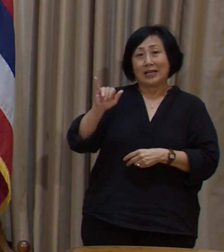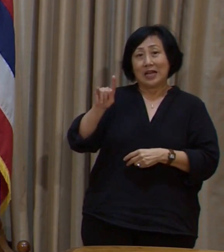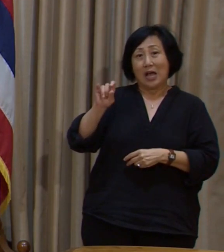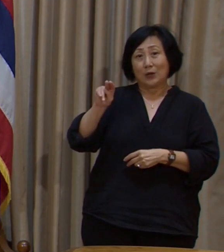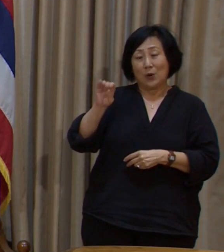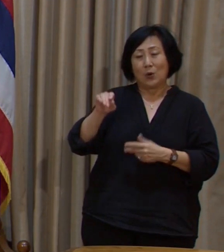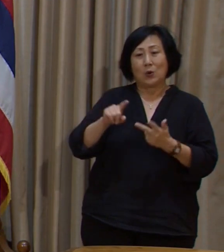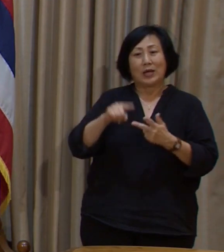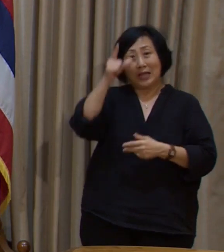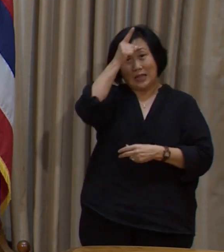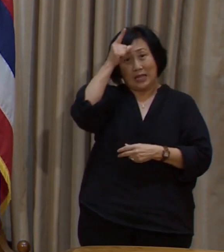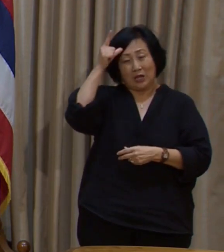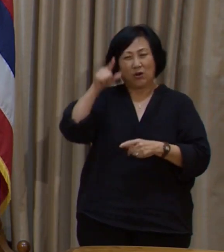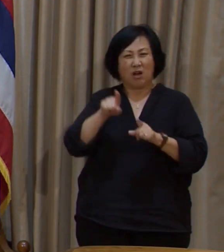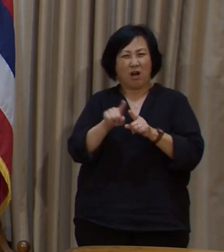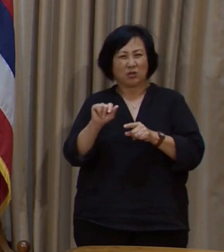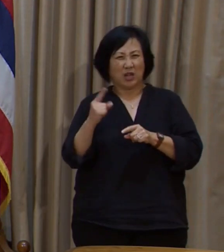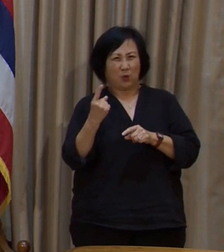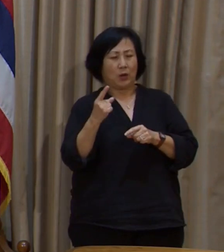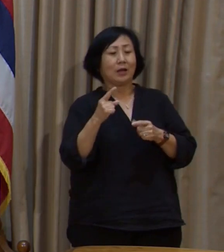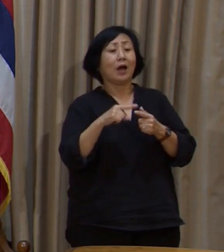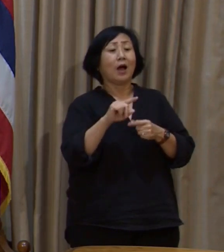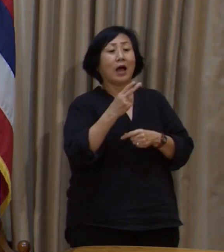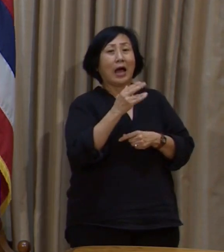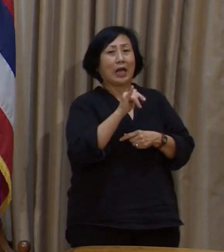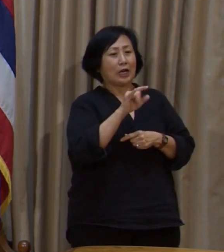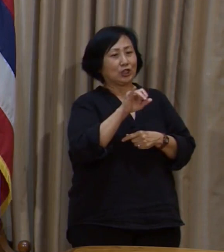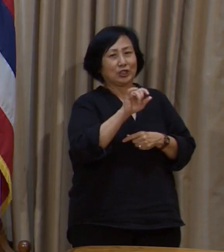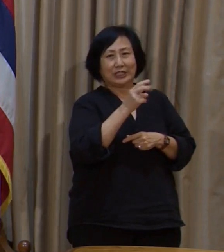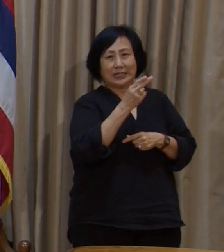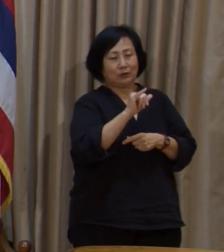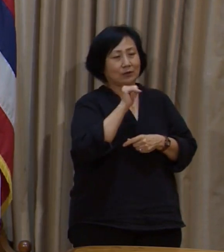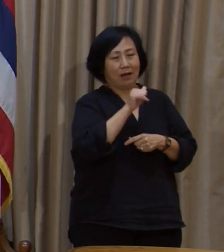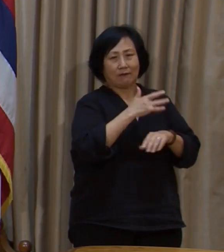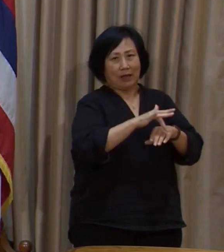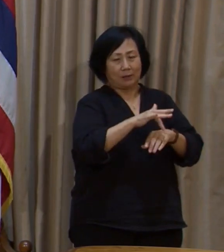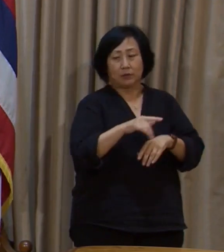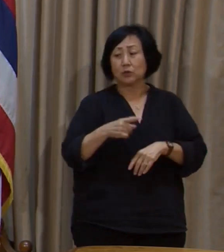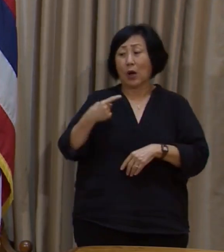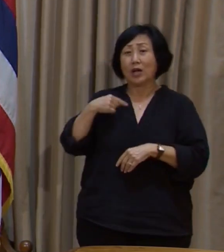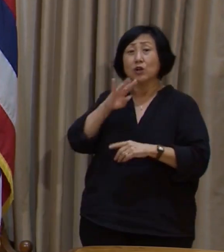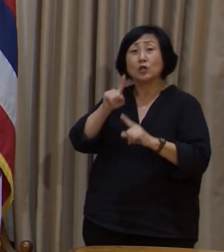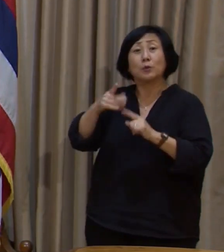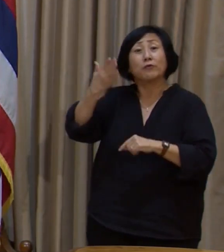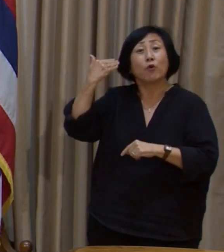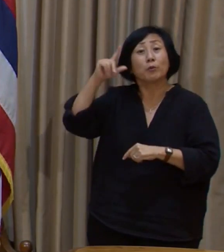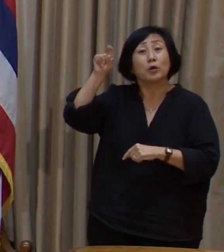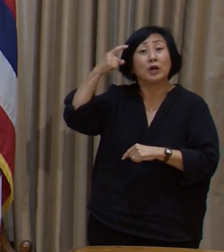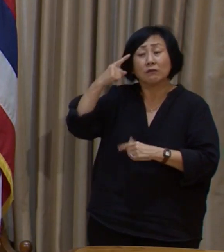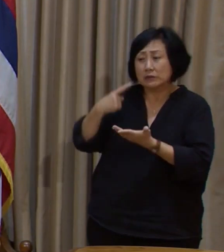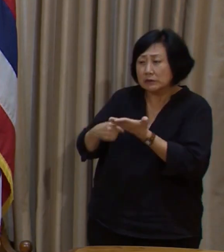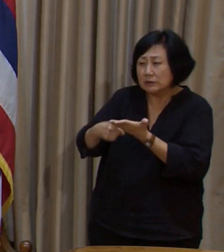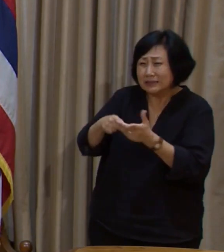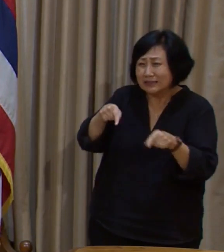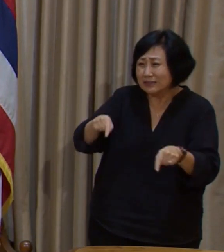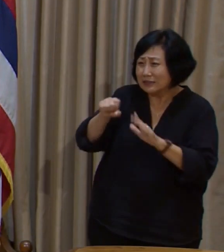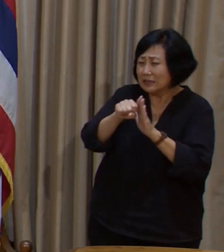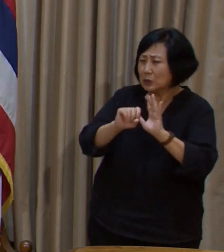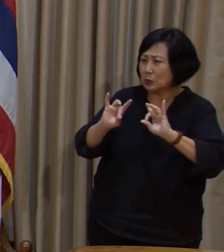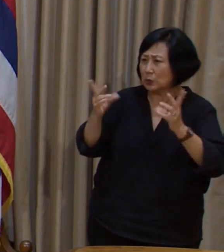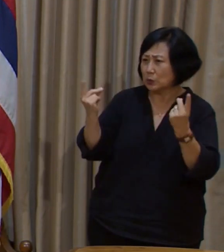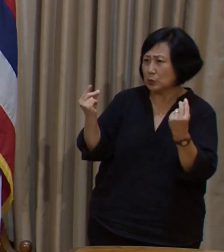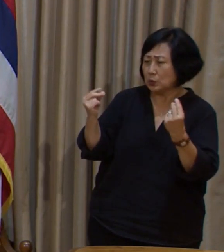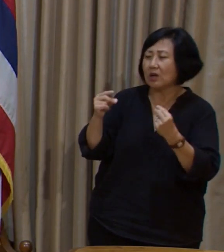Governor Ariyoshi was not available. And after briefing them on the state's dire fiscal condition, they